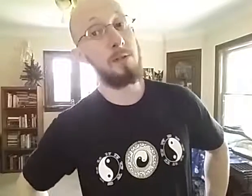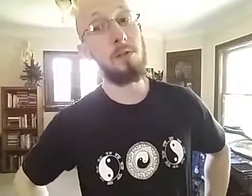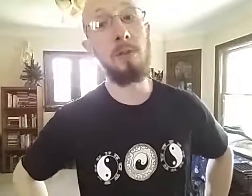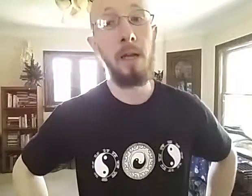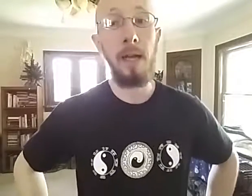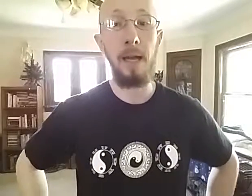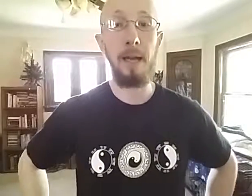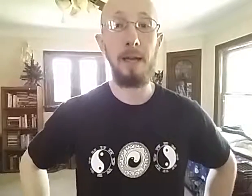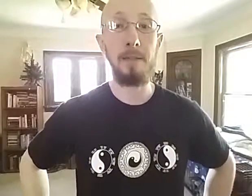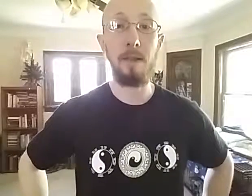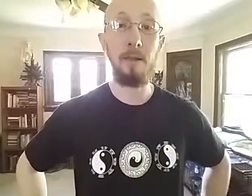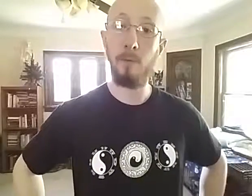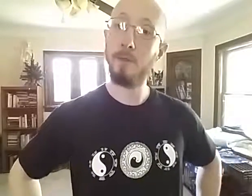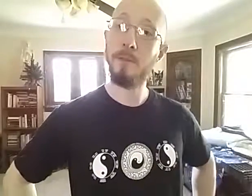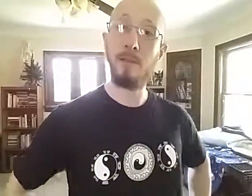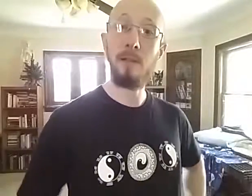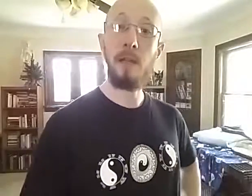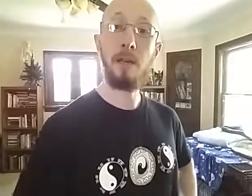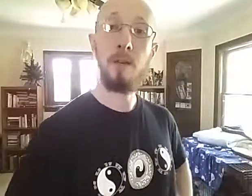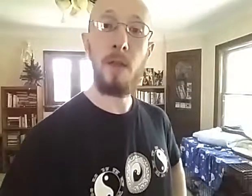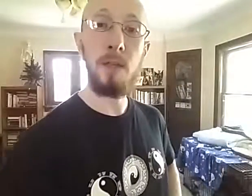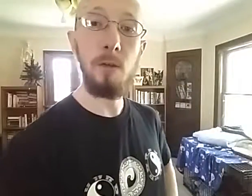need to. And we'll see you later. Thank you.